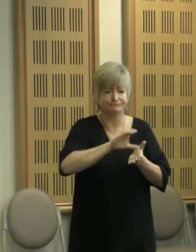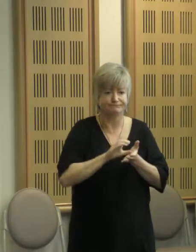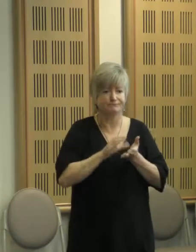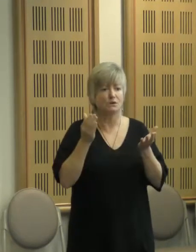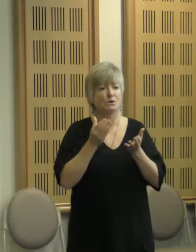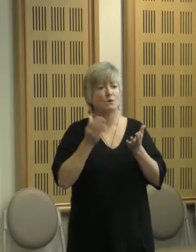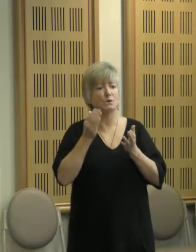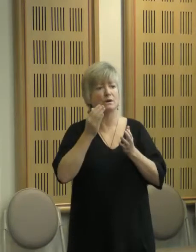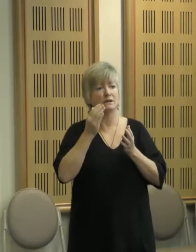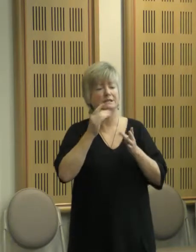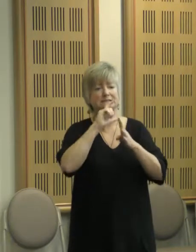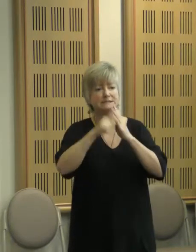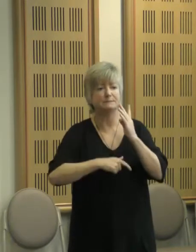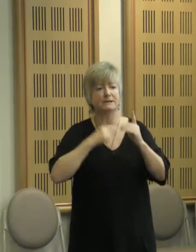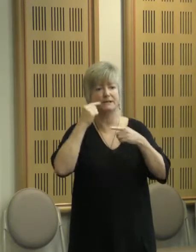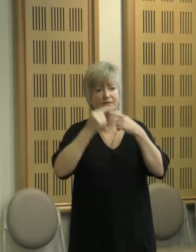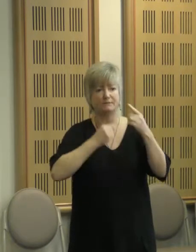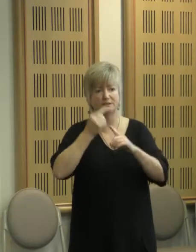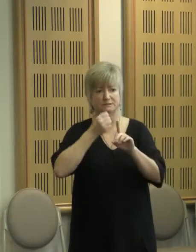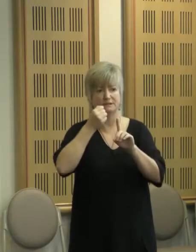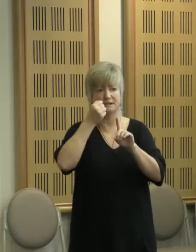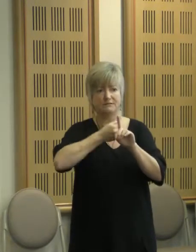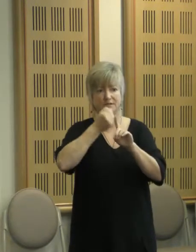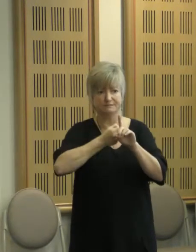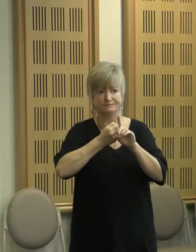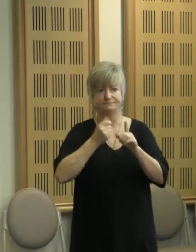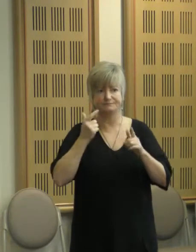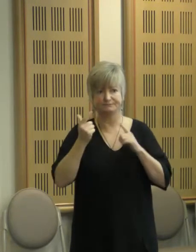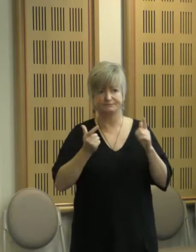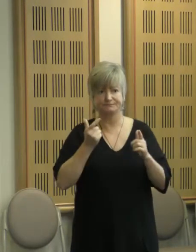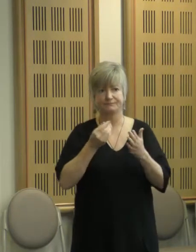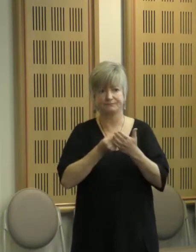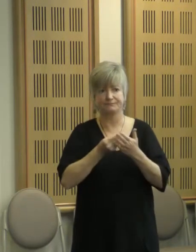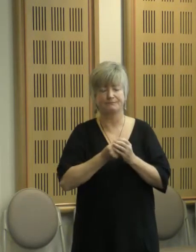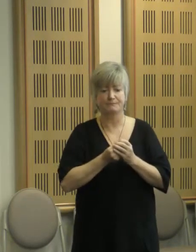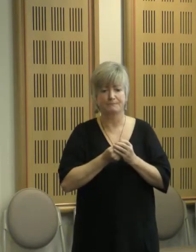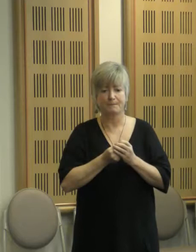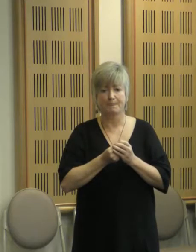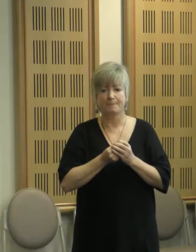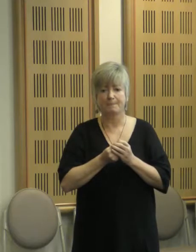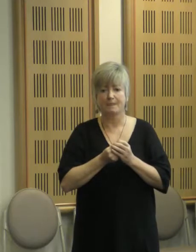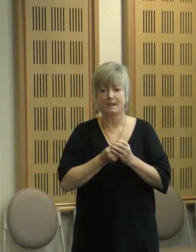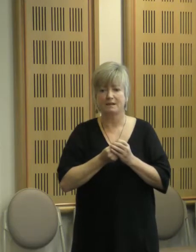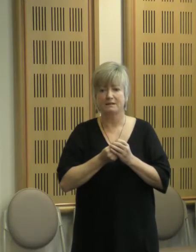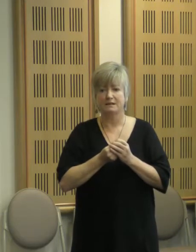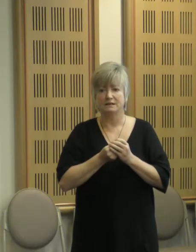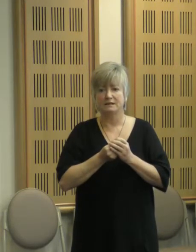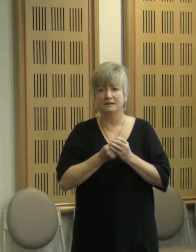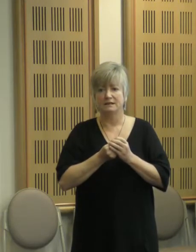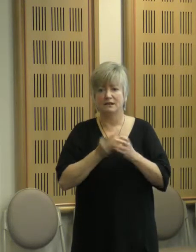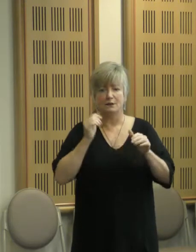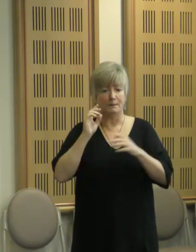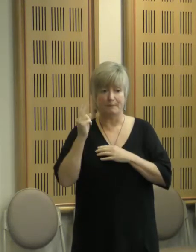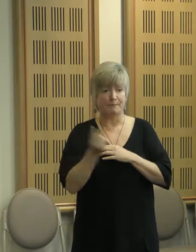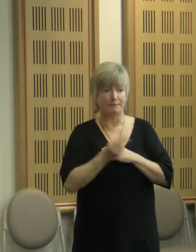Fund. And we would hear today about how their projects have gone gone and I'm sure you're all as excited as